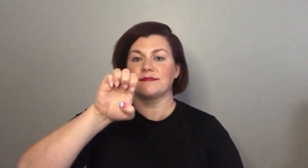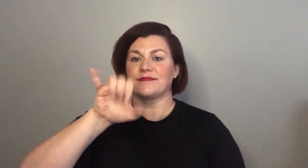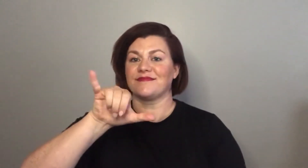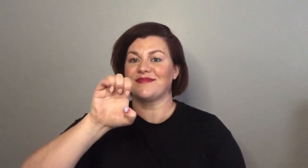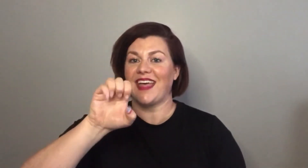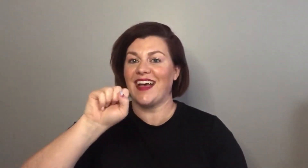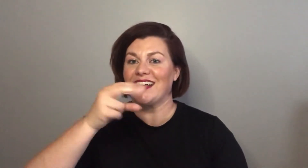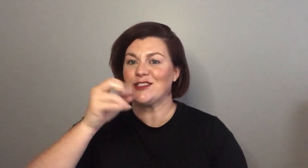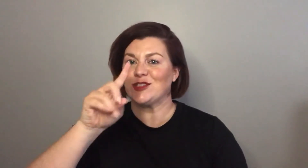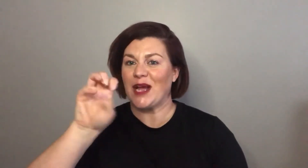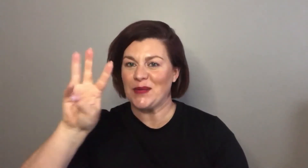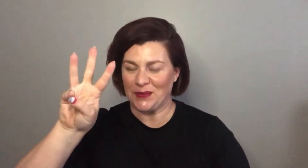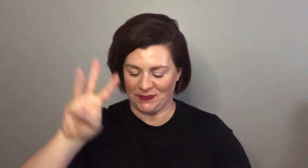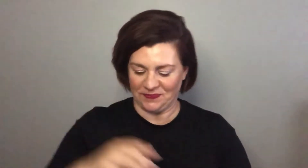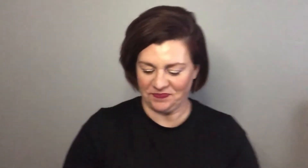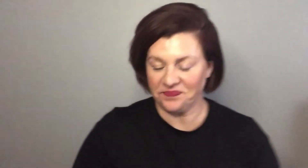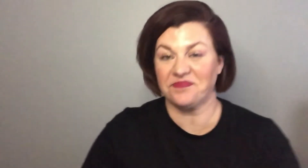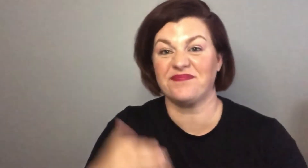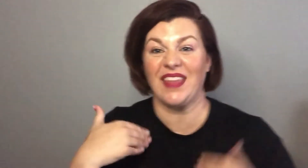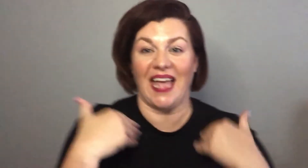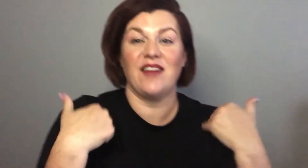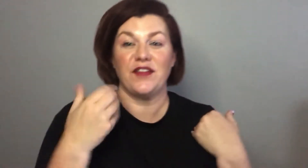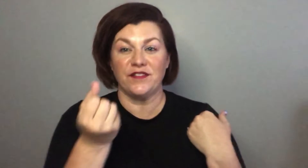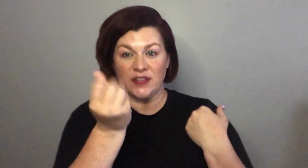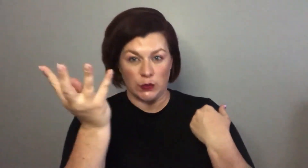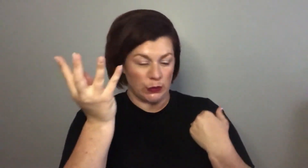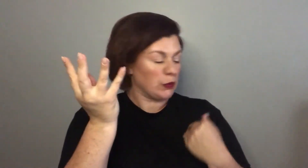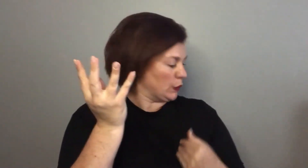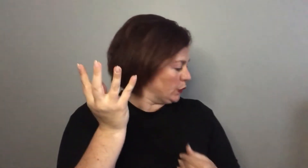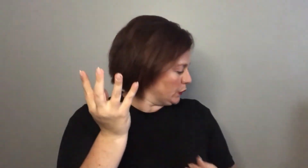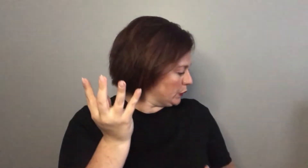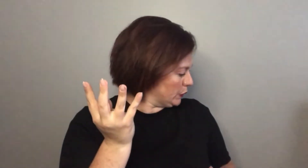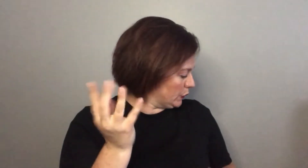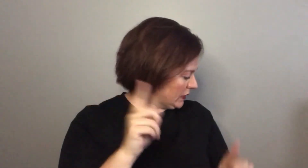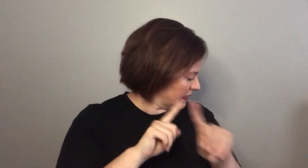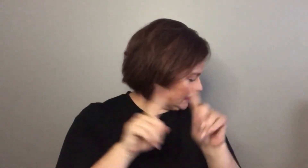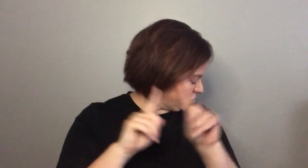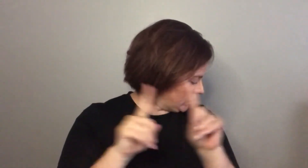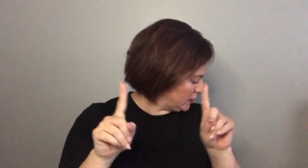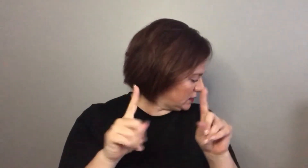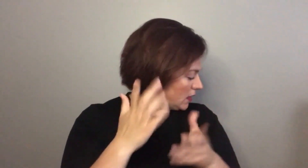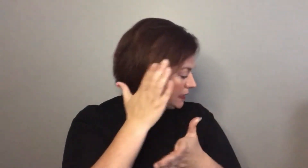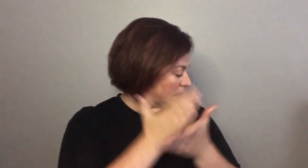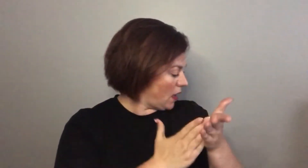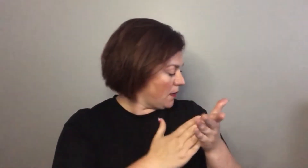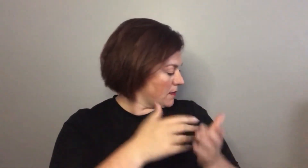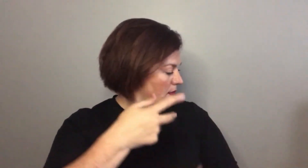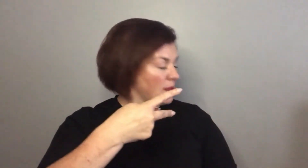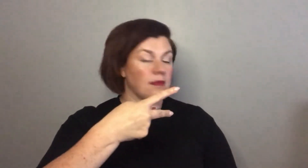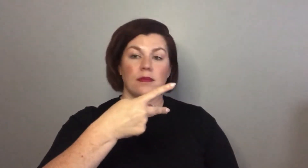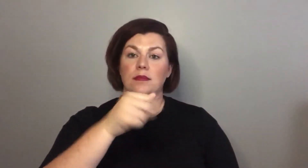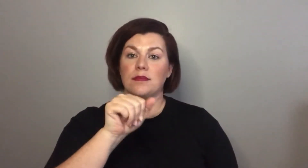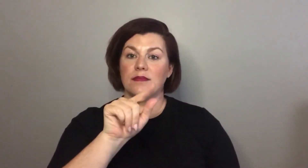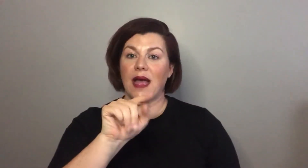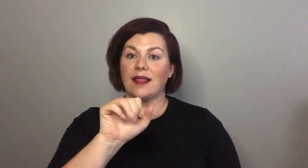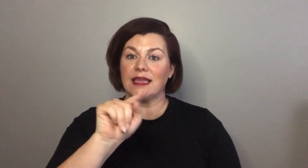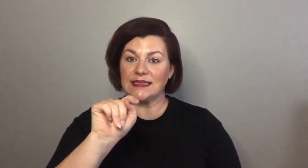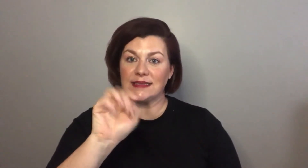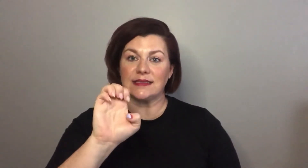we are moving on to eyeshadow I have quite a few that I put into my